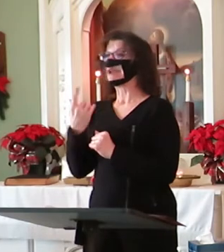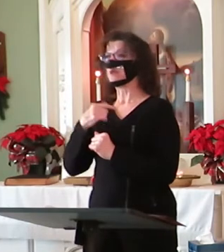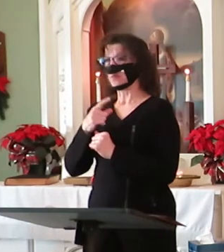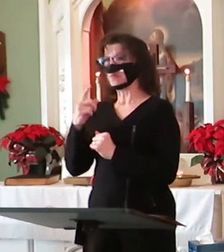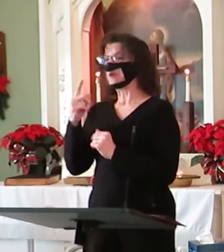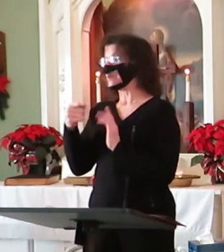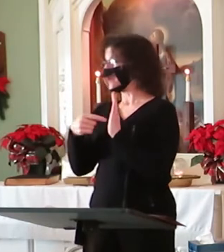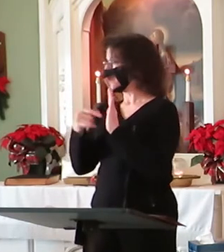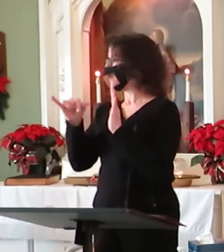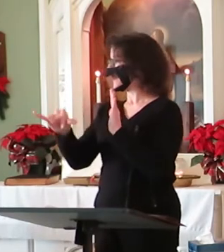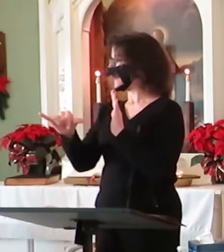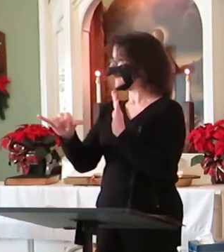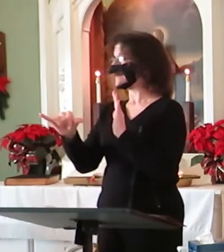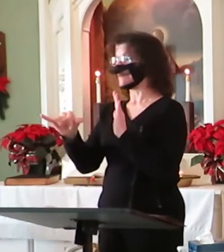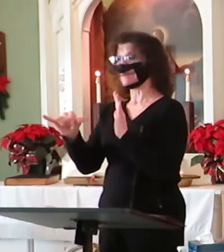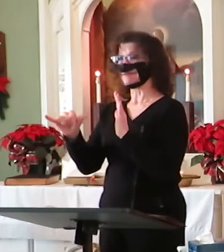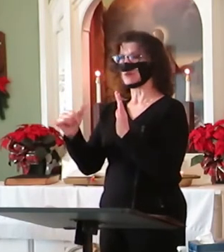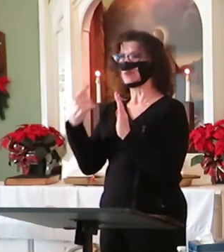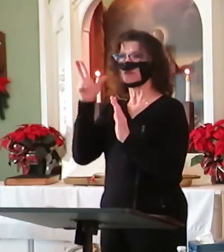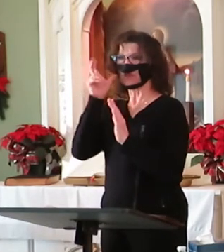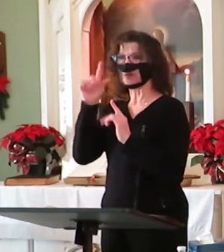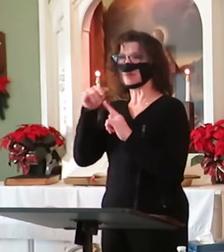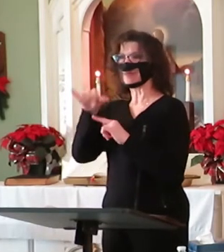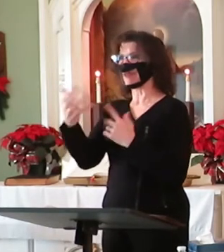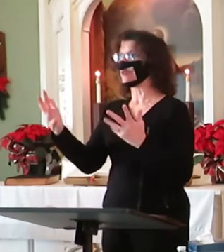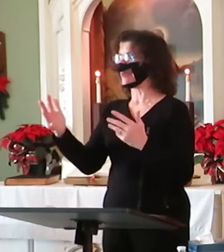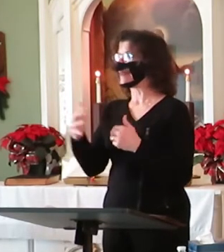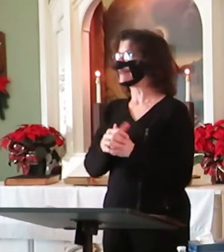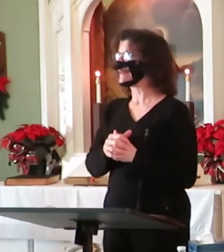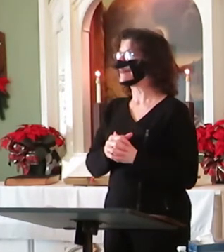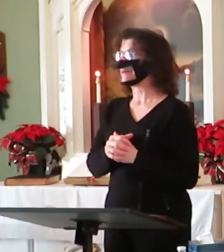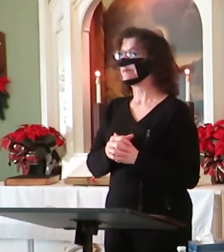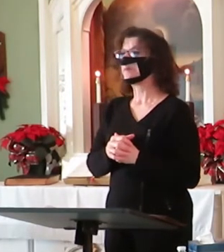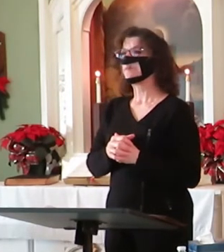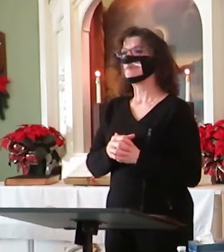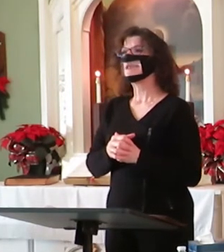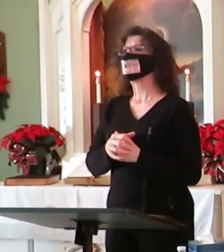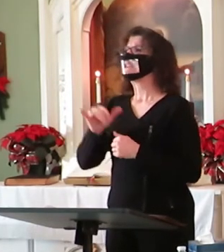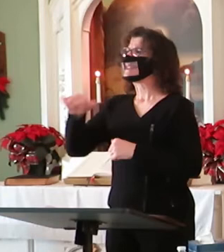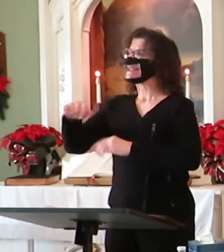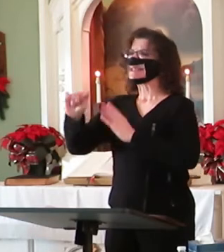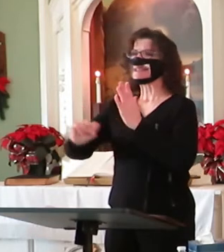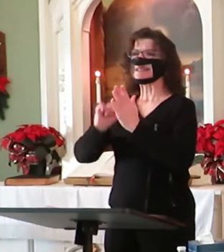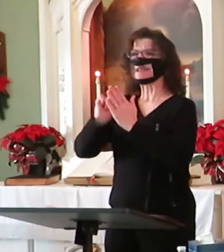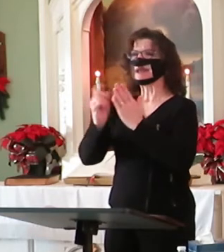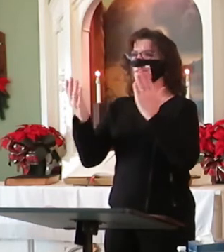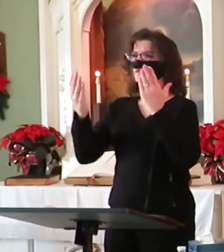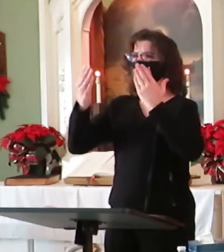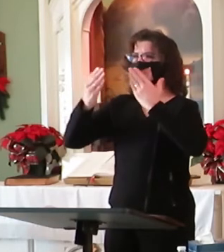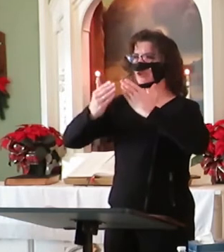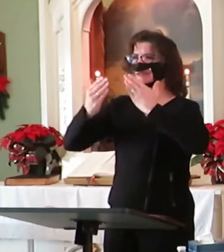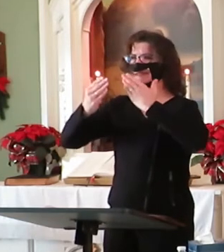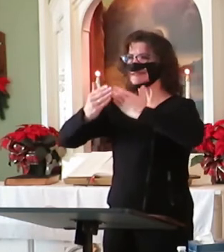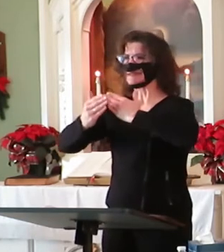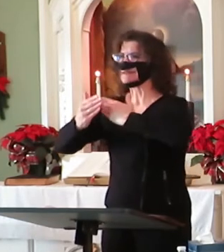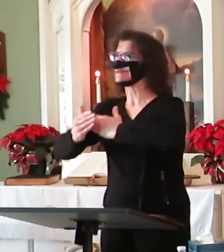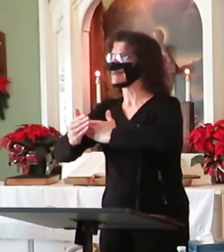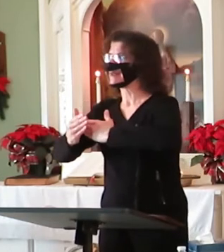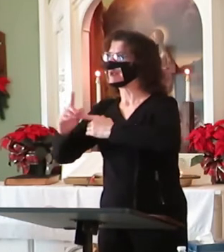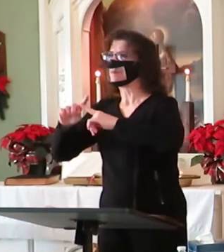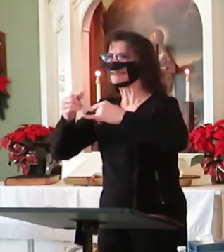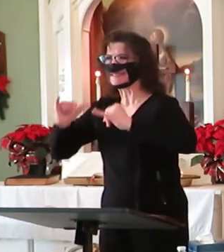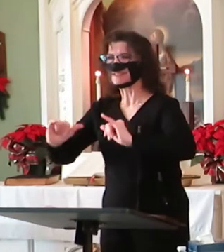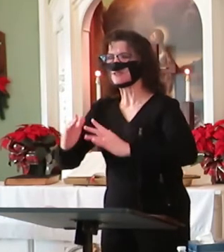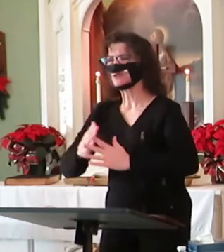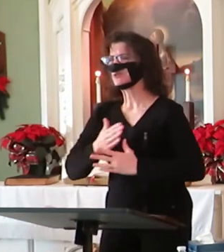many churches this morning. For in these days of darkness, there is much joy. Let us take a few moments